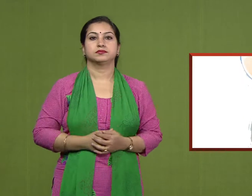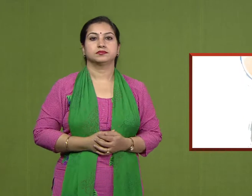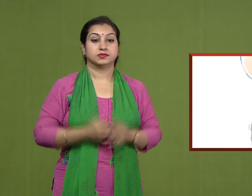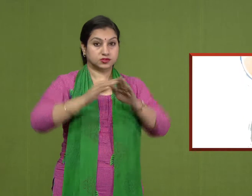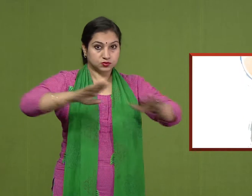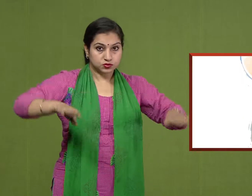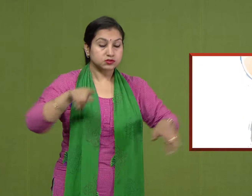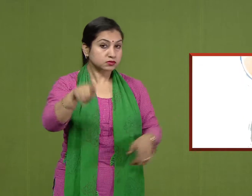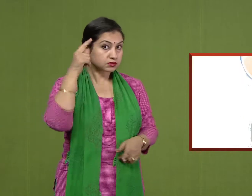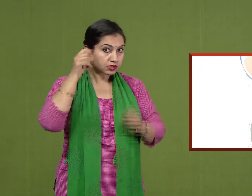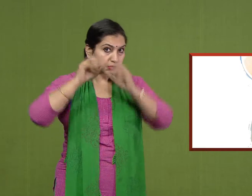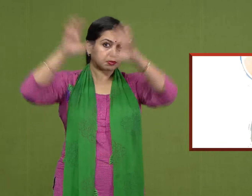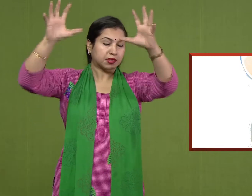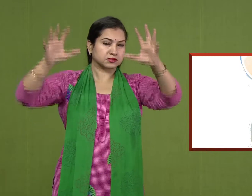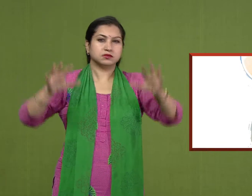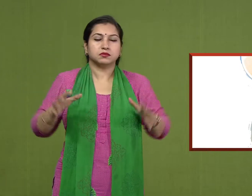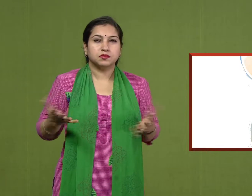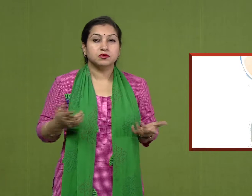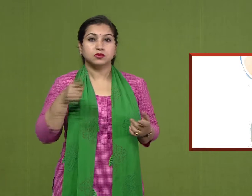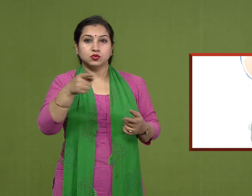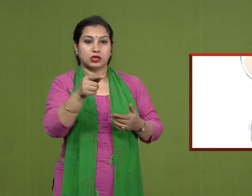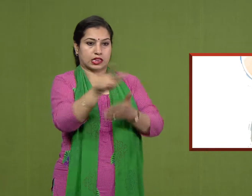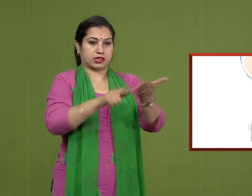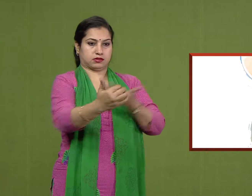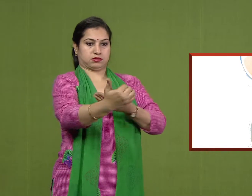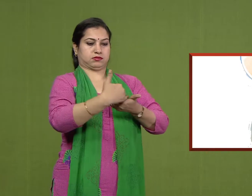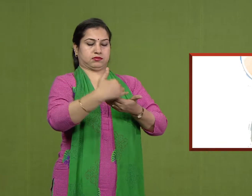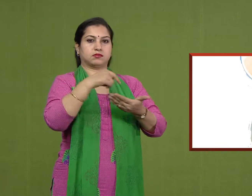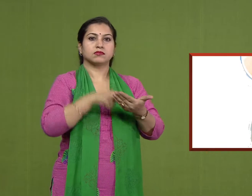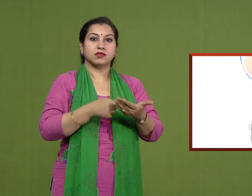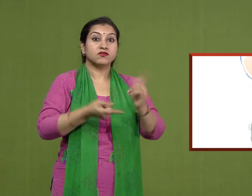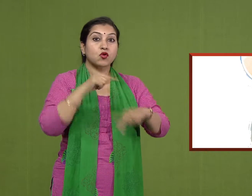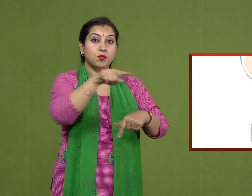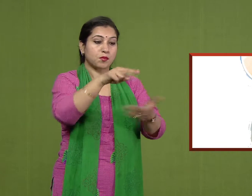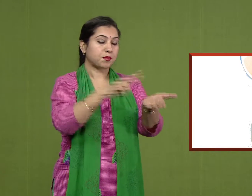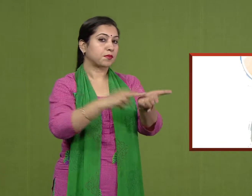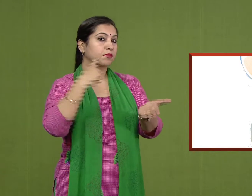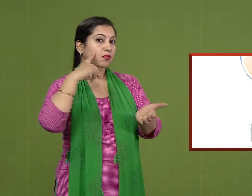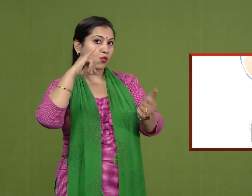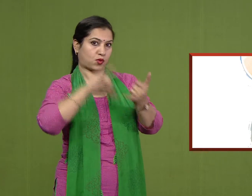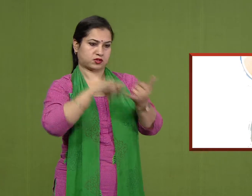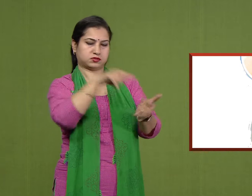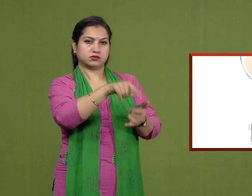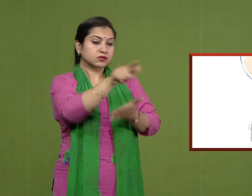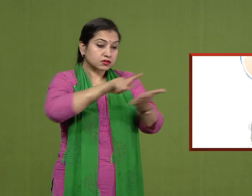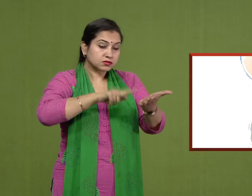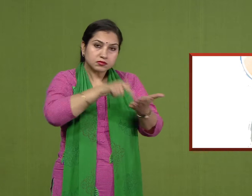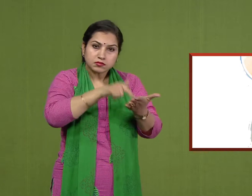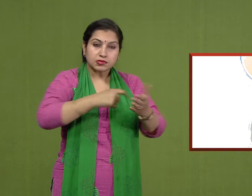Students, imagine a situation. You have received a letter from NIUS that your examination will